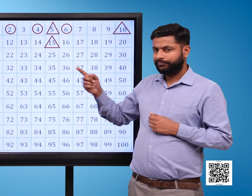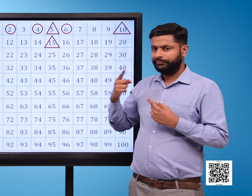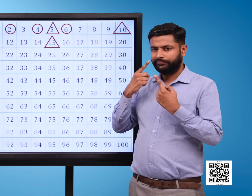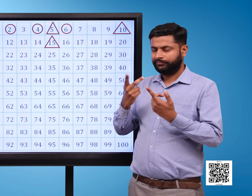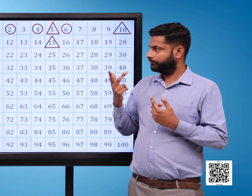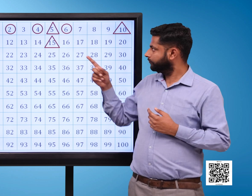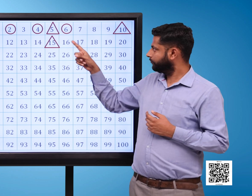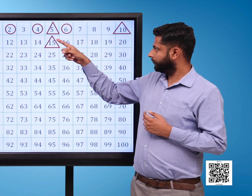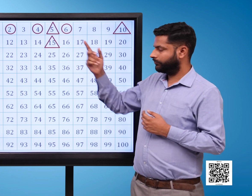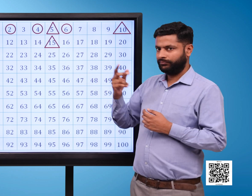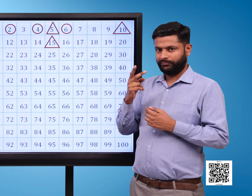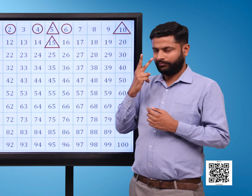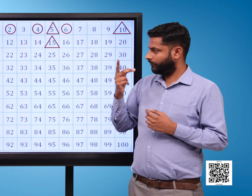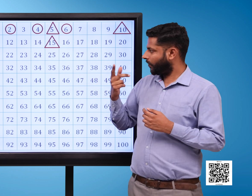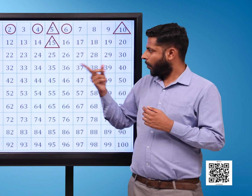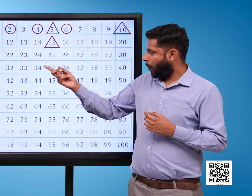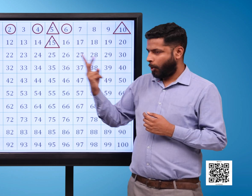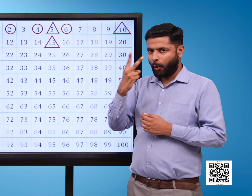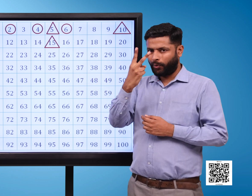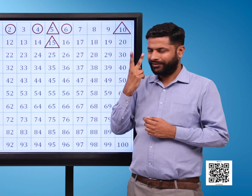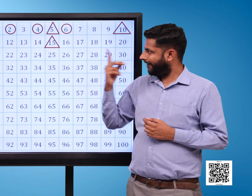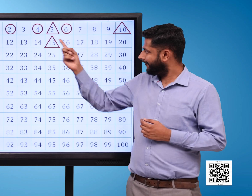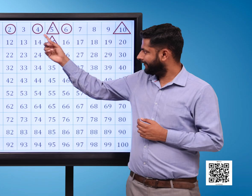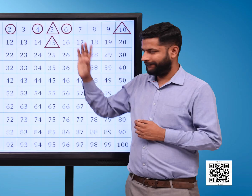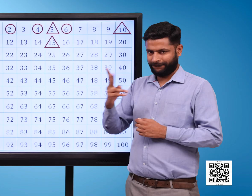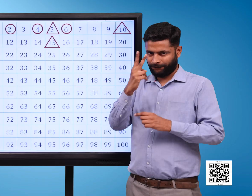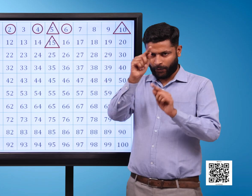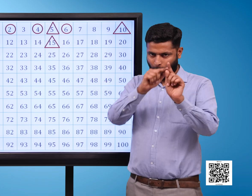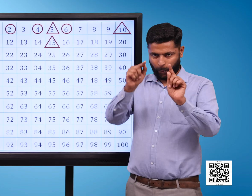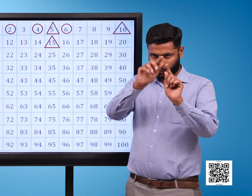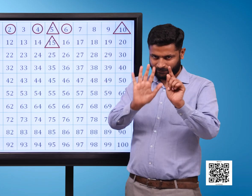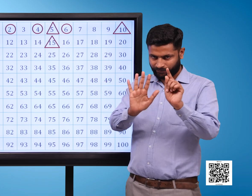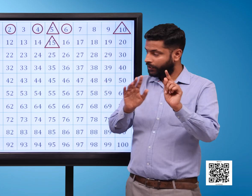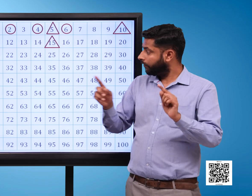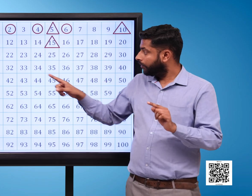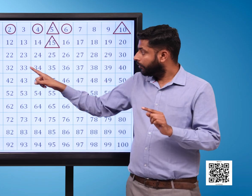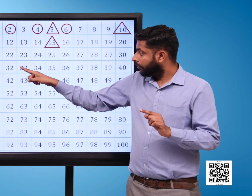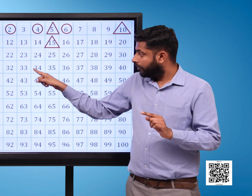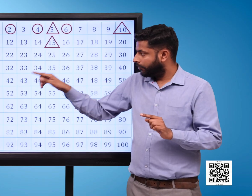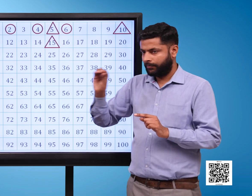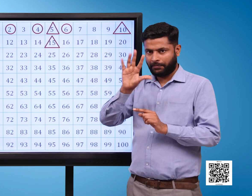Write down the numbers that are common to the skips in 2s and 5s Blank